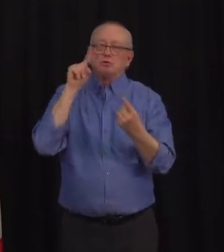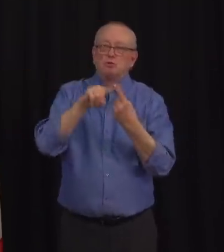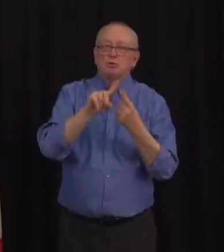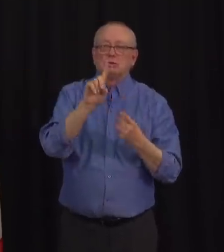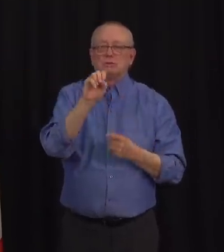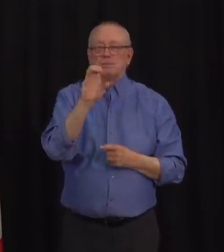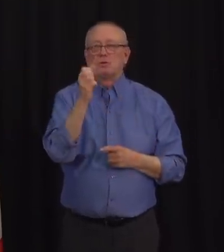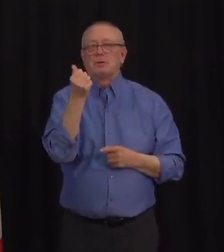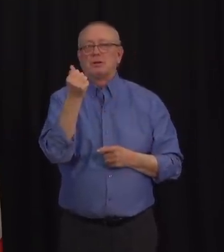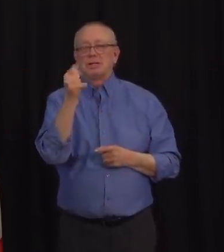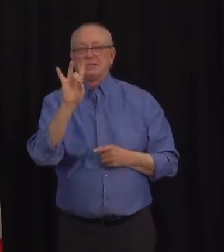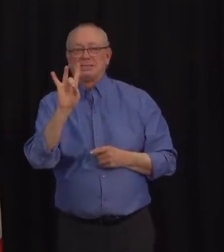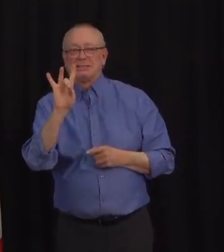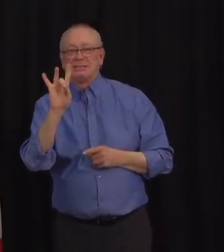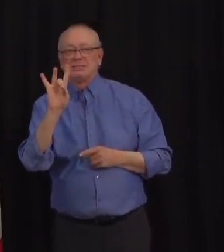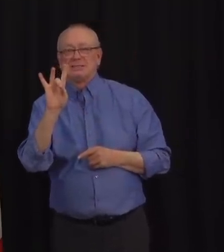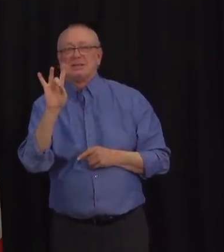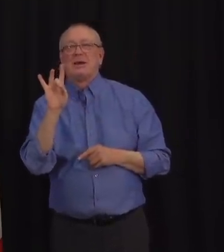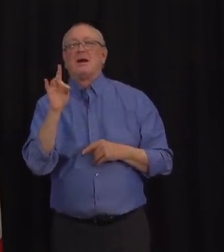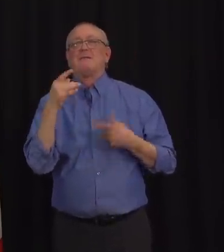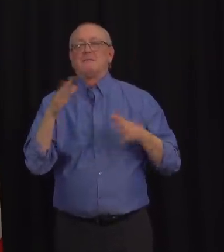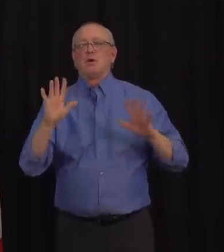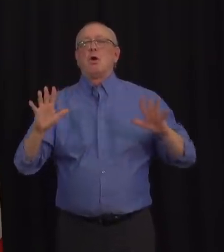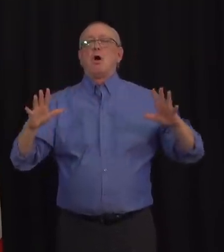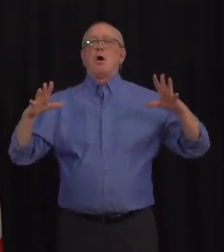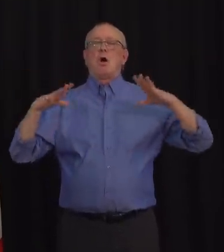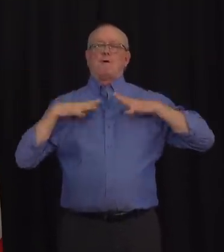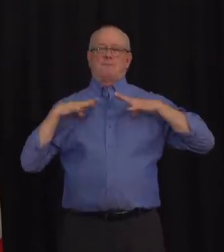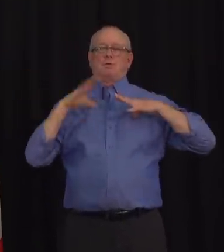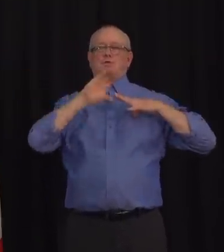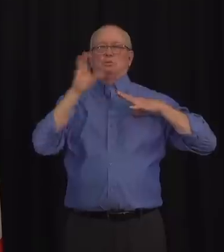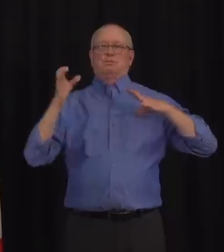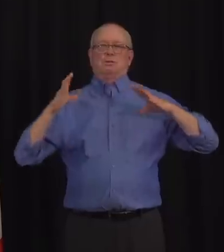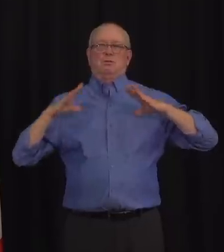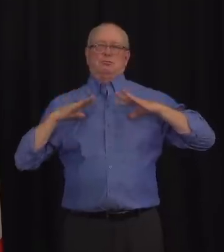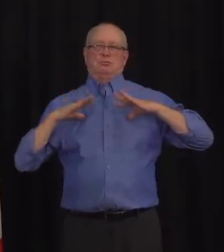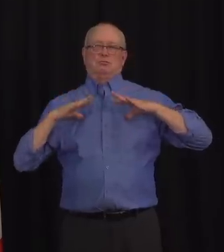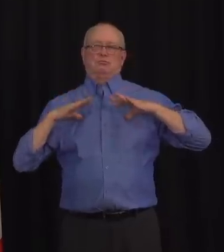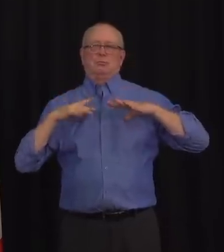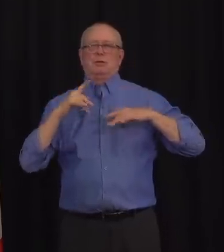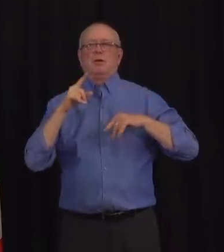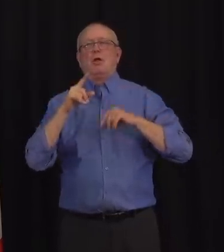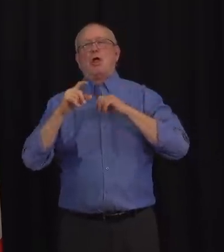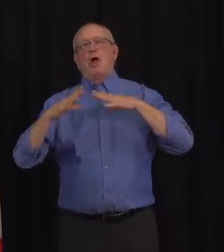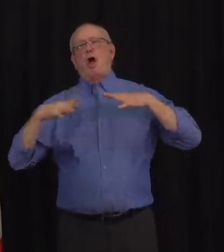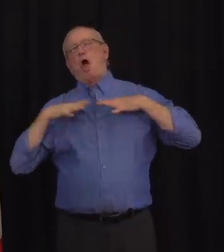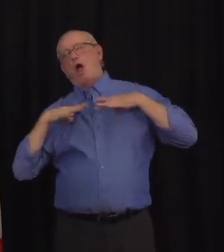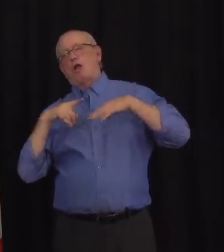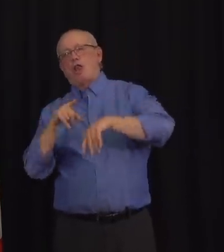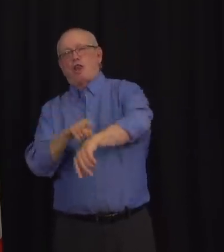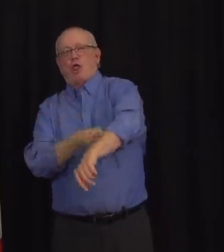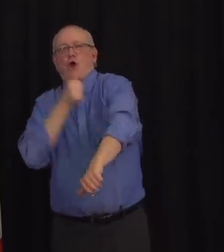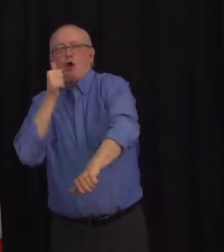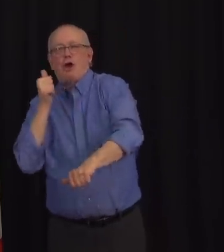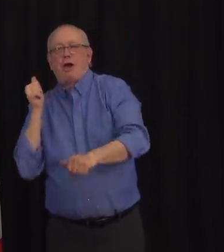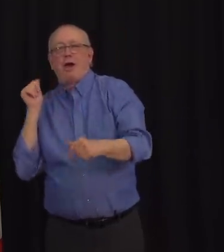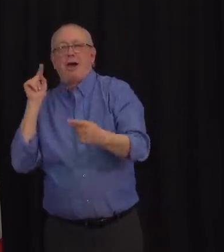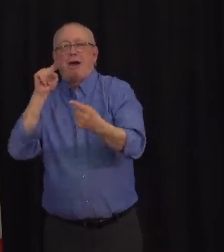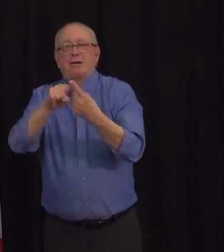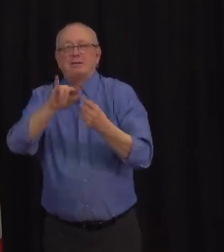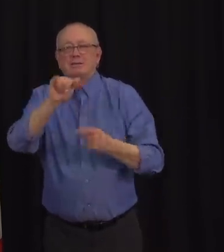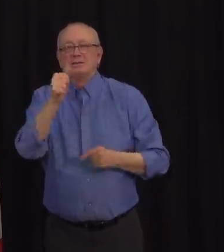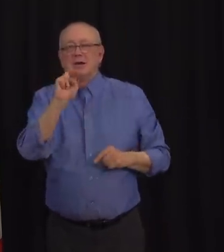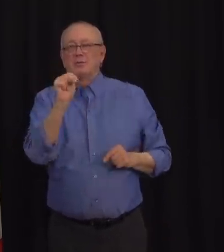a week of at-home learning, and then students will go back to school for in-person learning on January 11th, 2021.